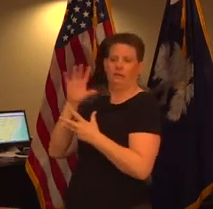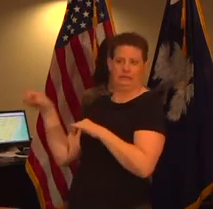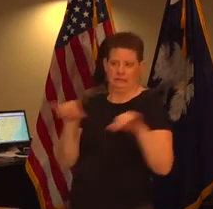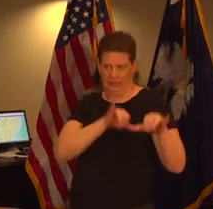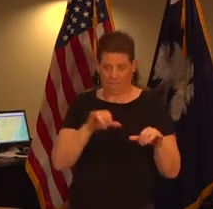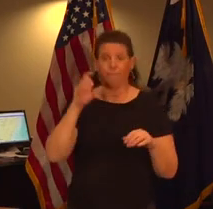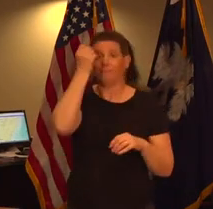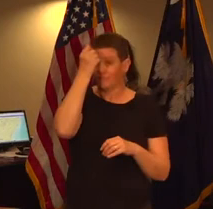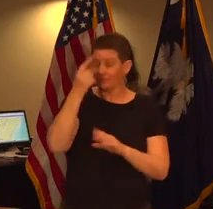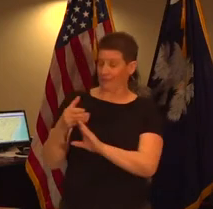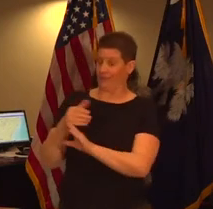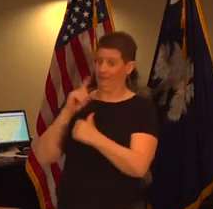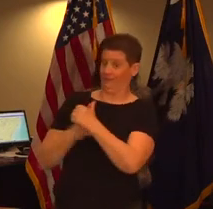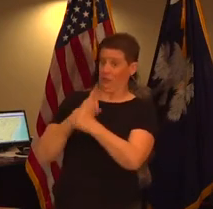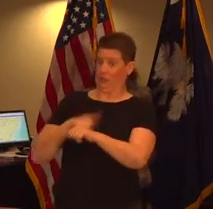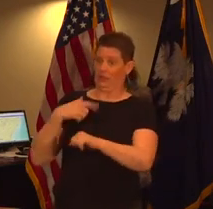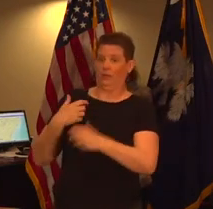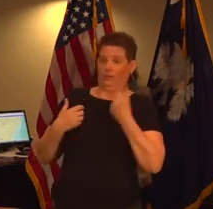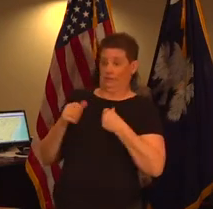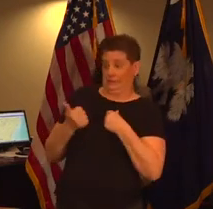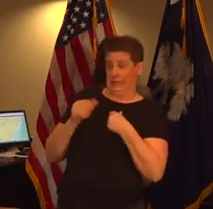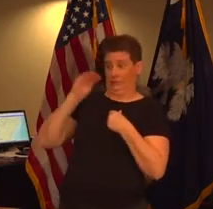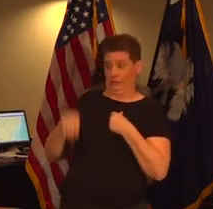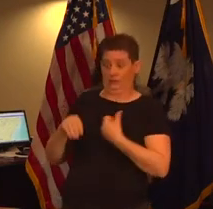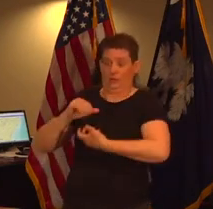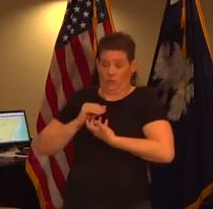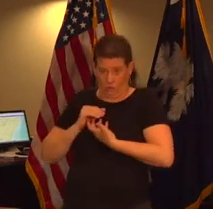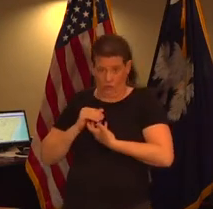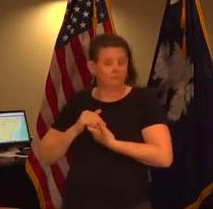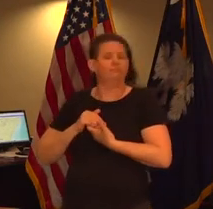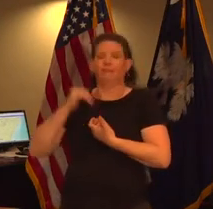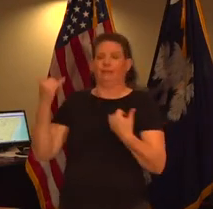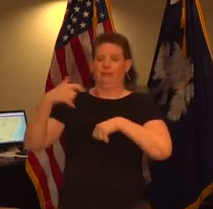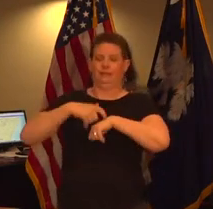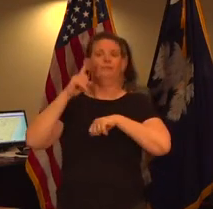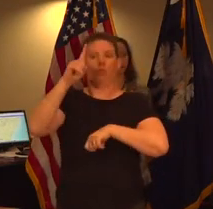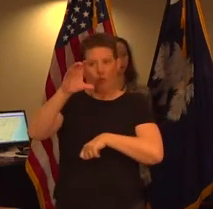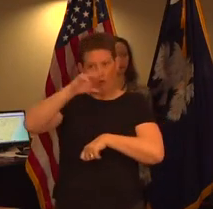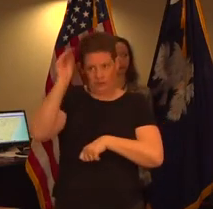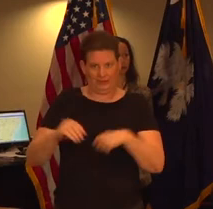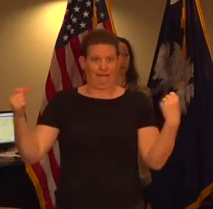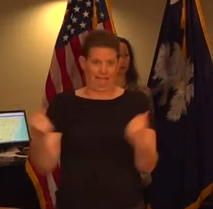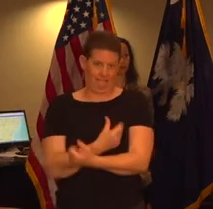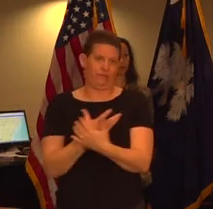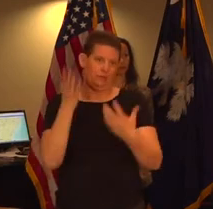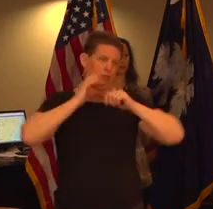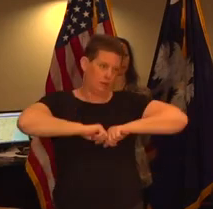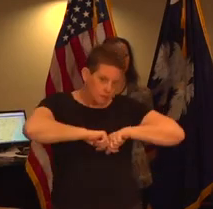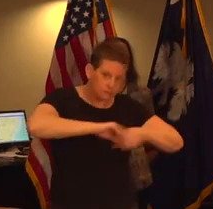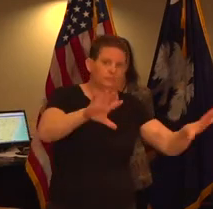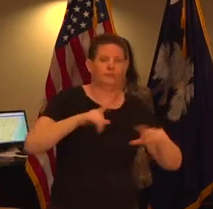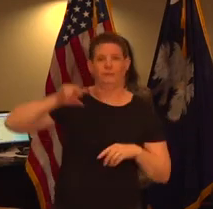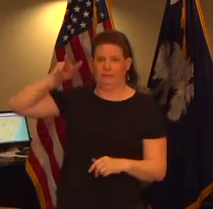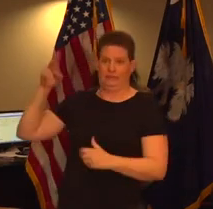for emergency issues we will we plan on distributing 100 of the materials that we receive in the second